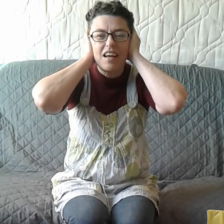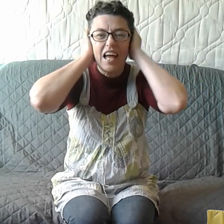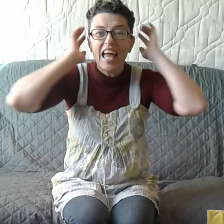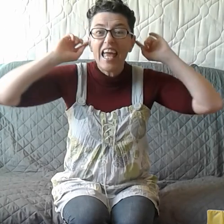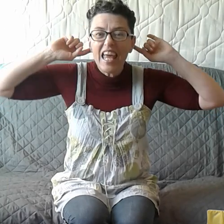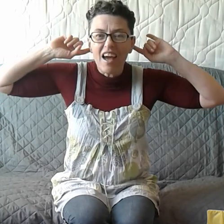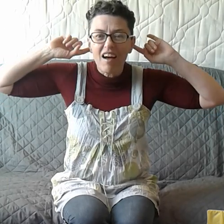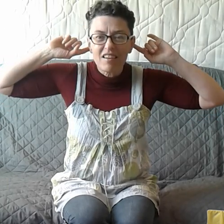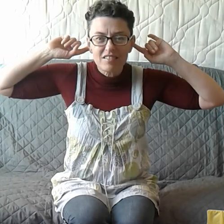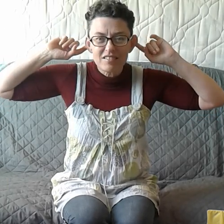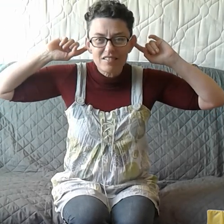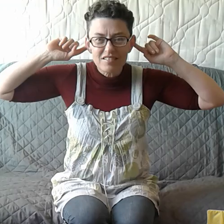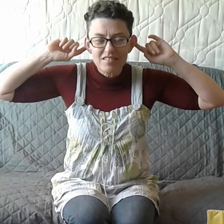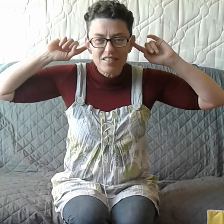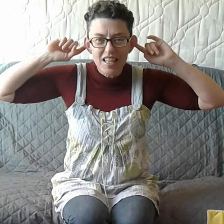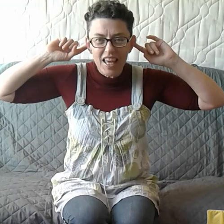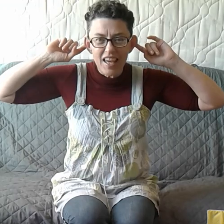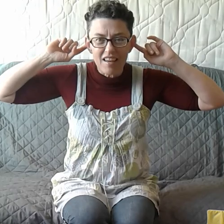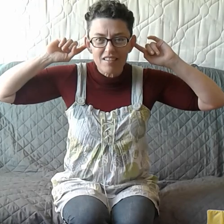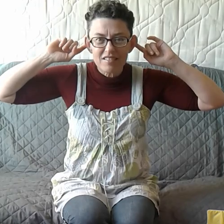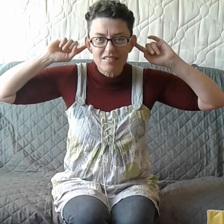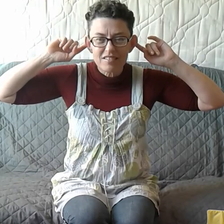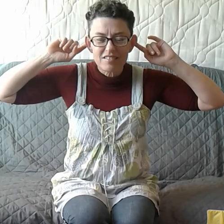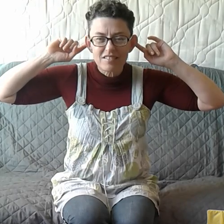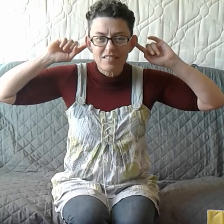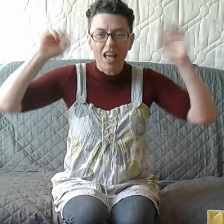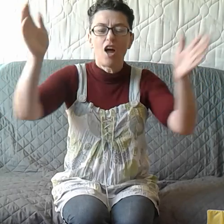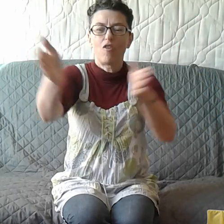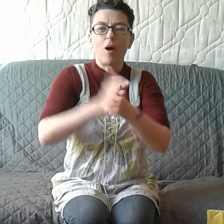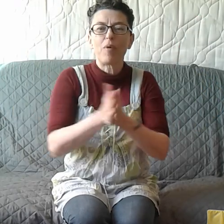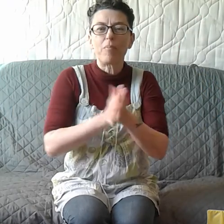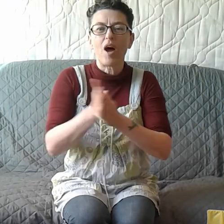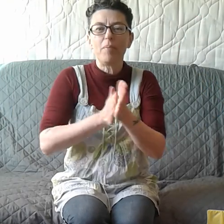Hear, hear. Rub, rub, rub.